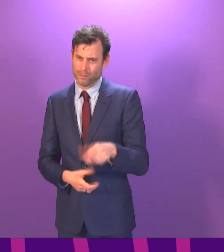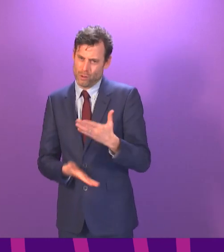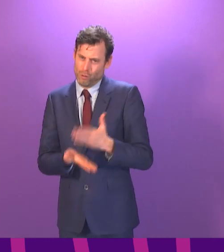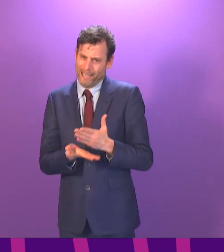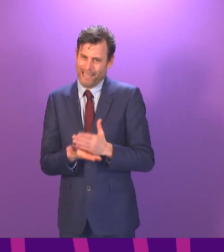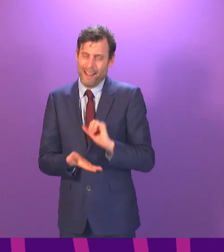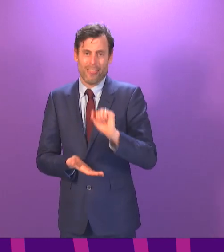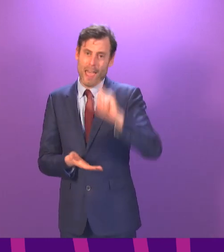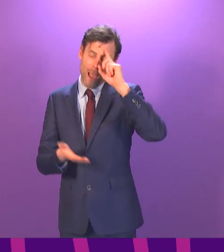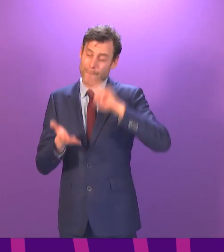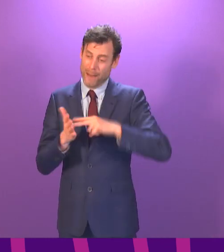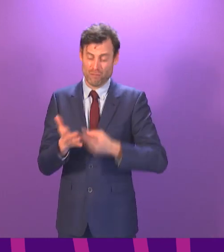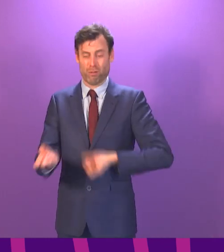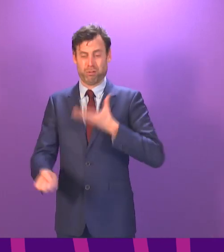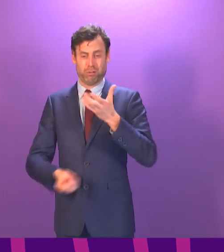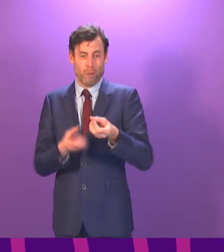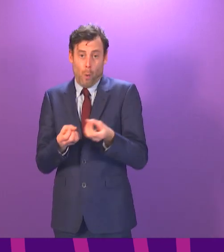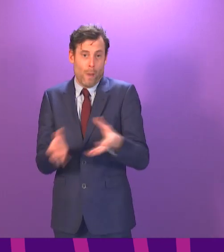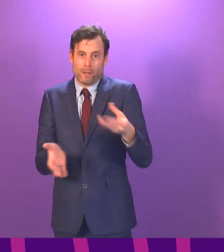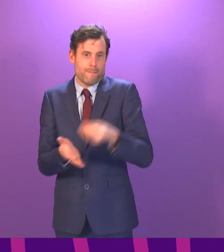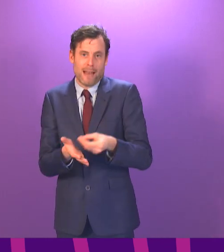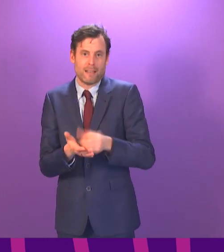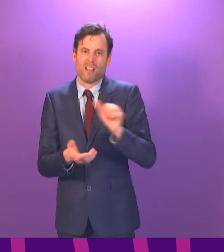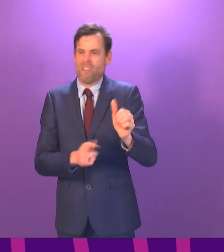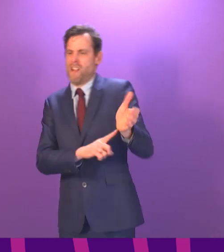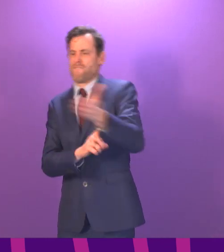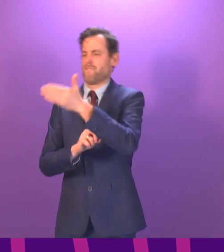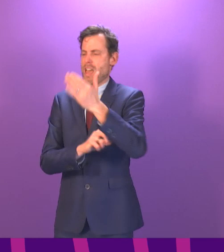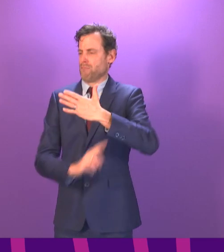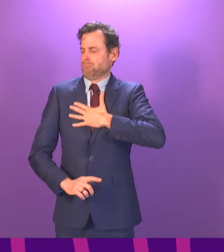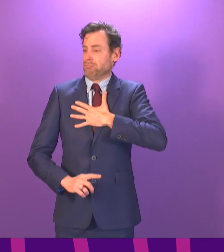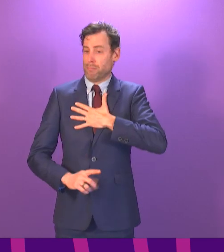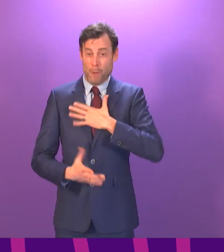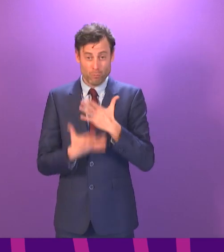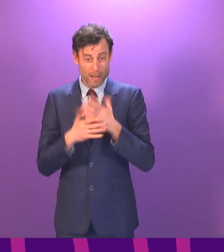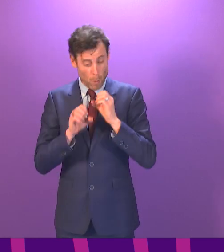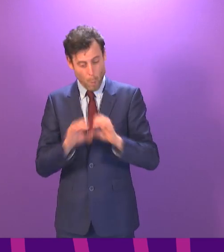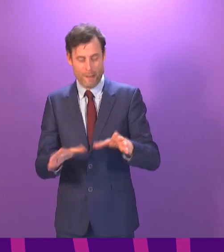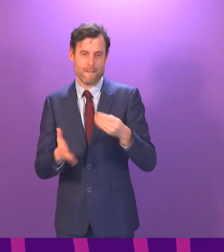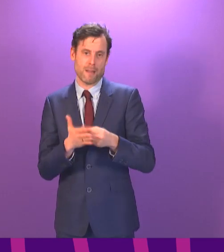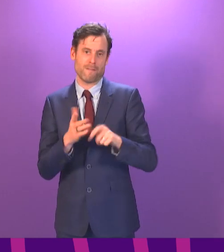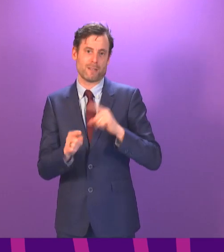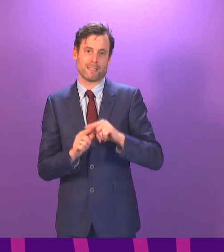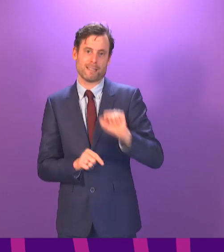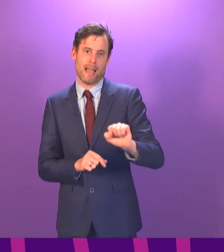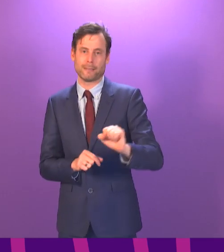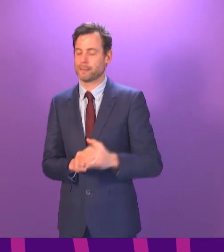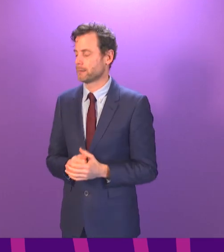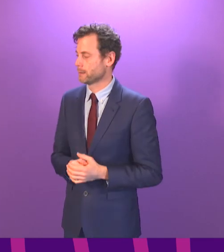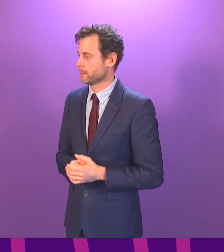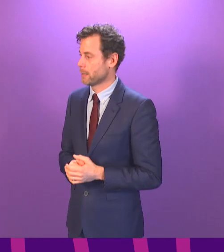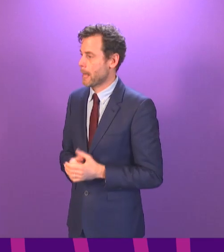flag-waving exercise and an outrageous waste of taxpayers' money? The Minister. Well,